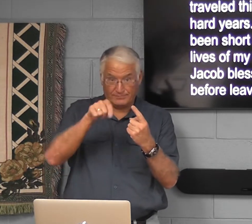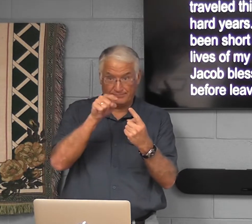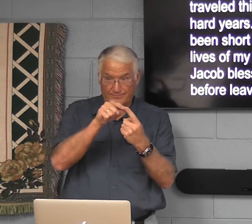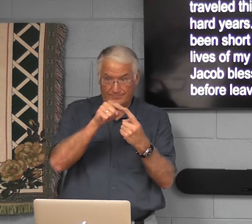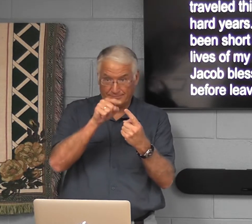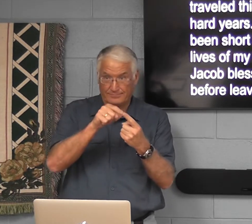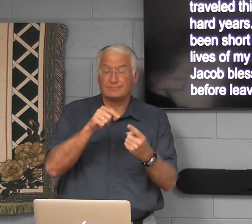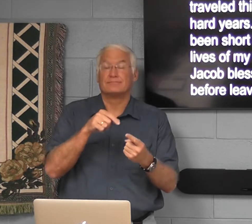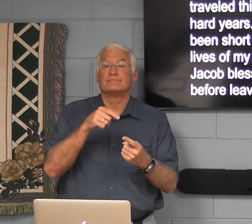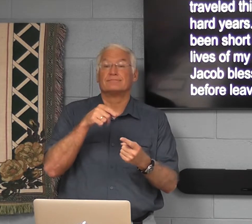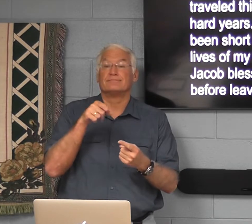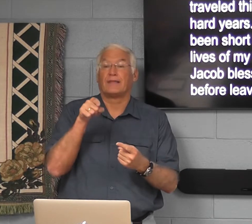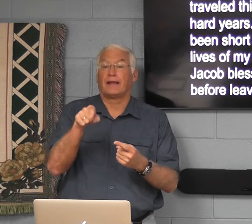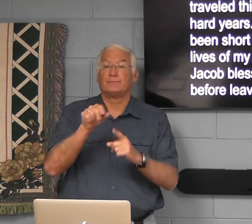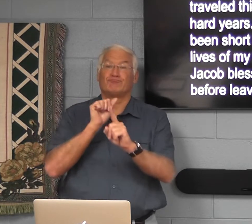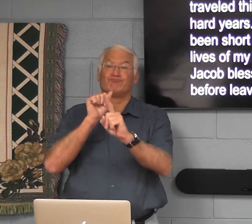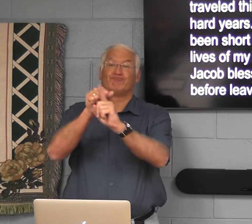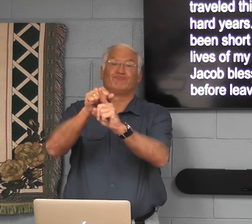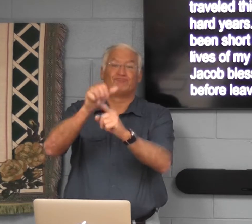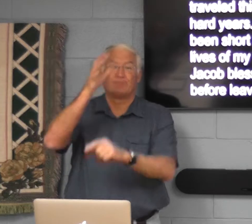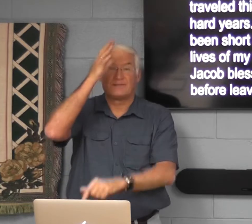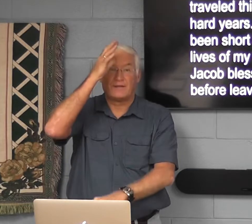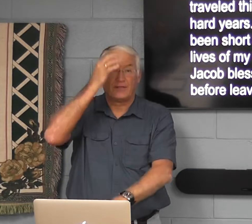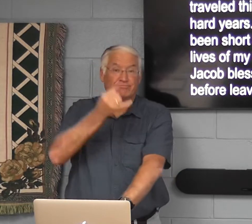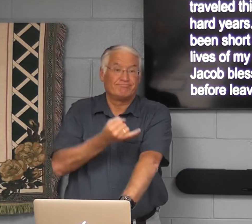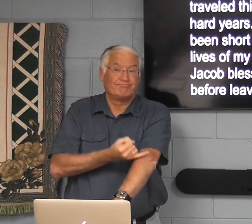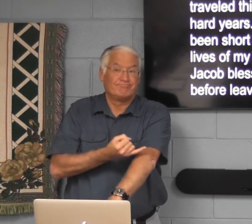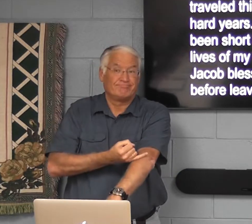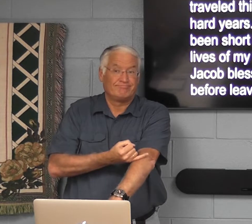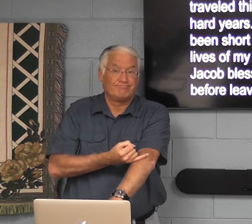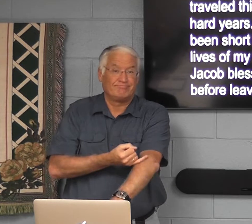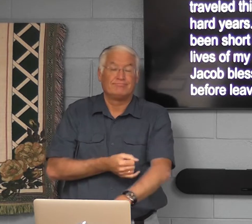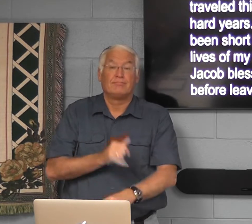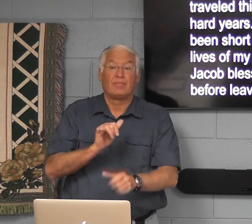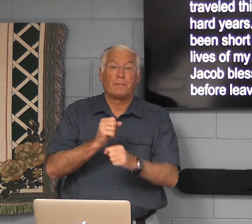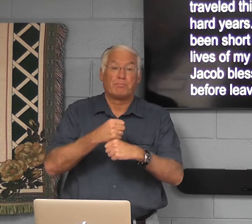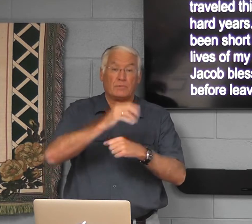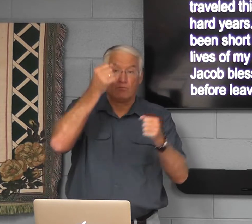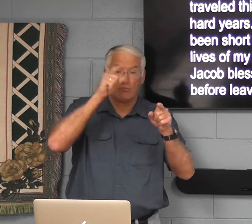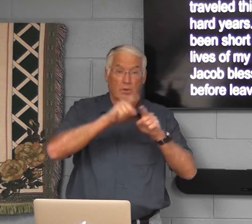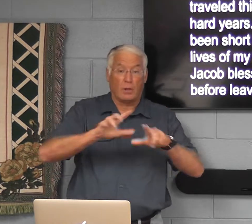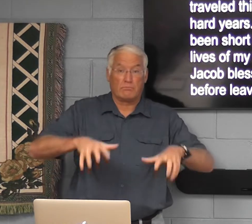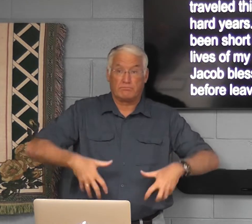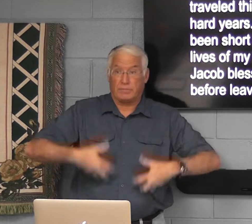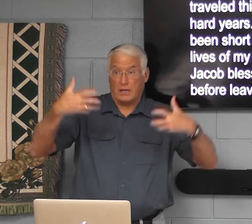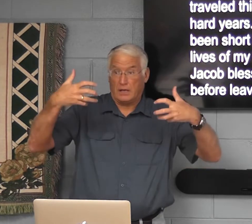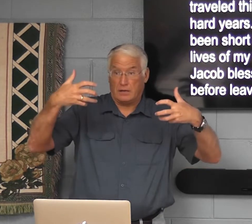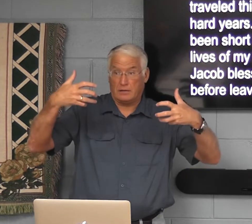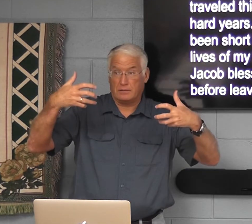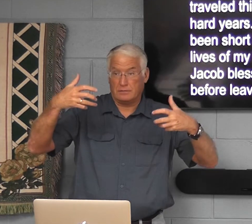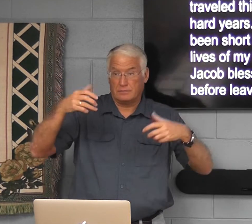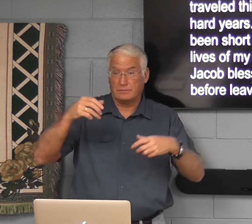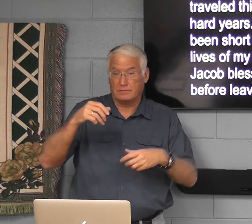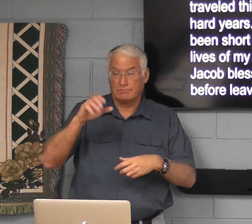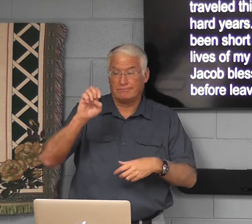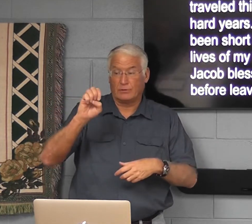So you remember, he deceived his father, Isaac, and that made his brother angry,